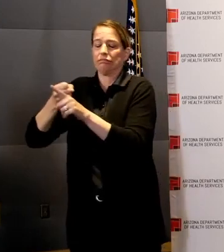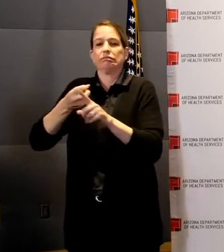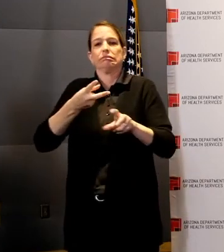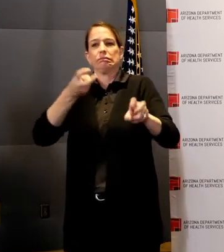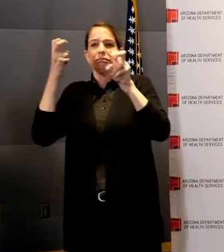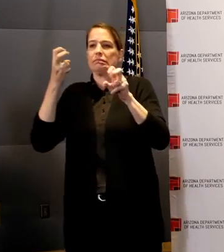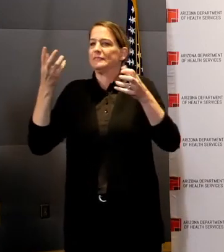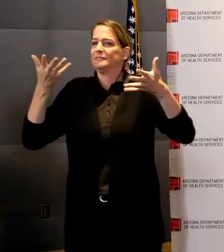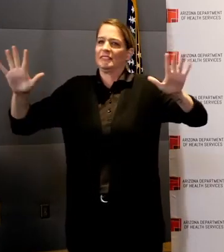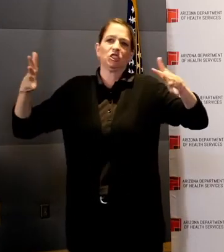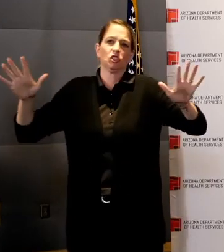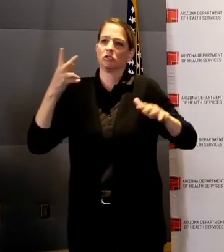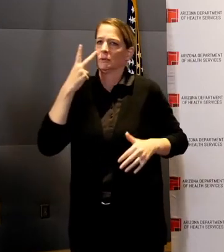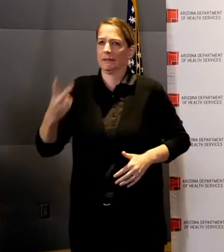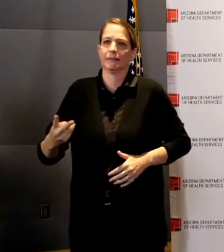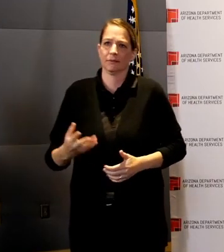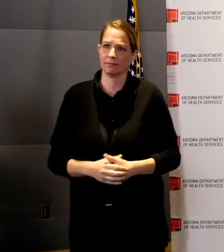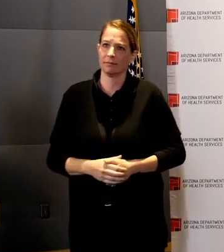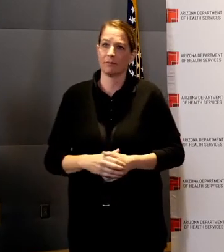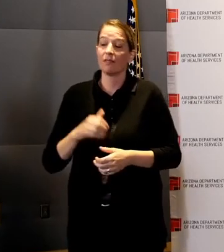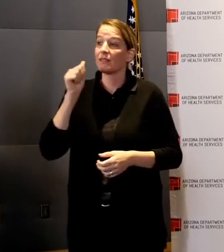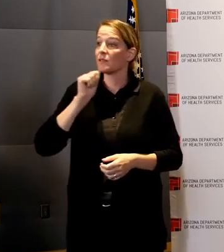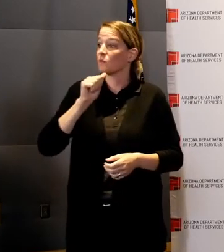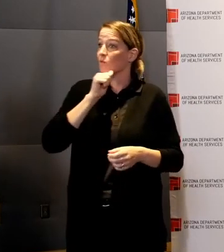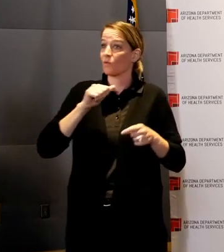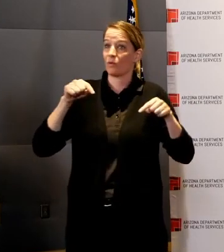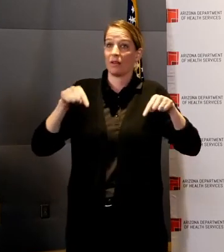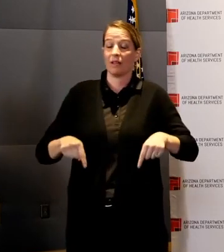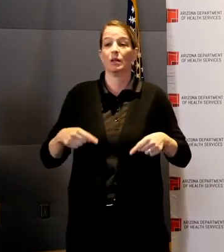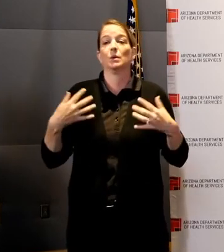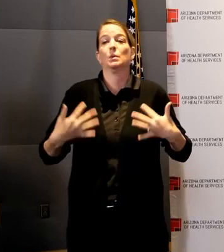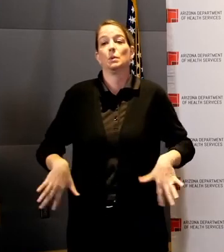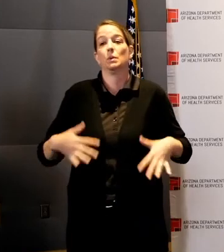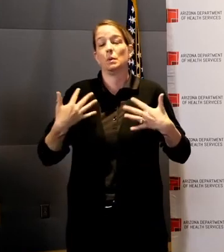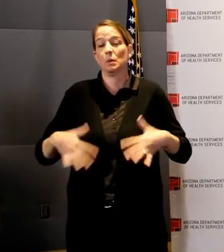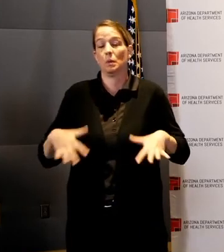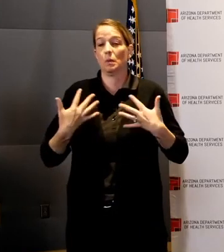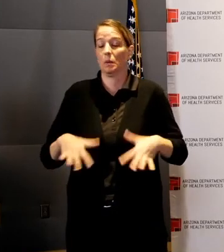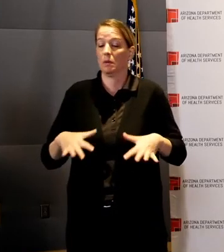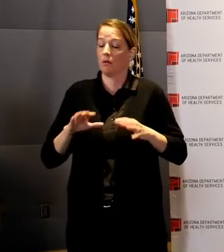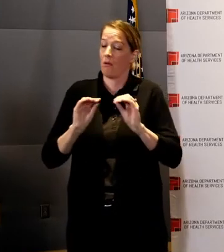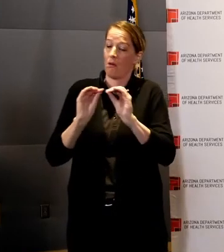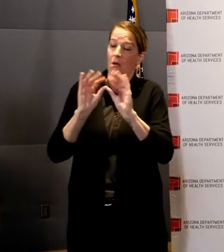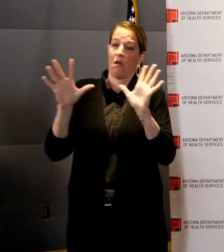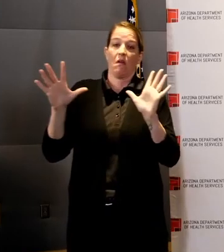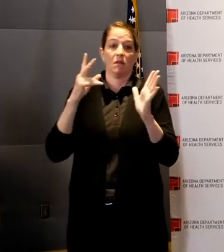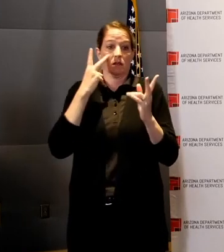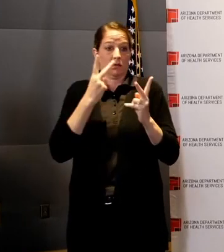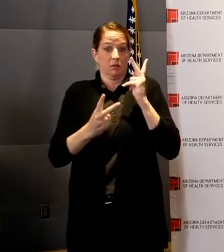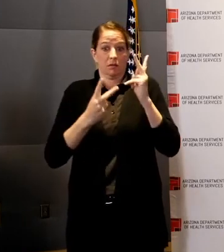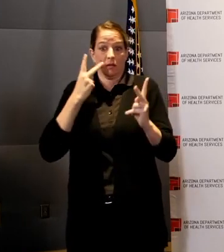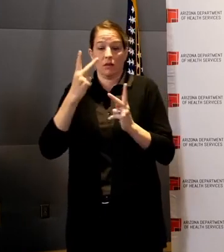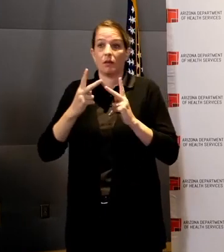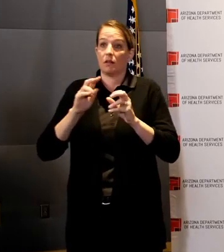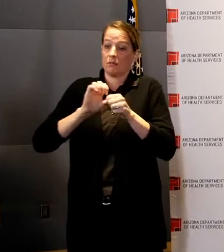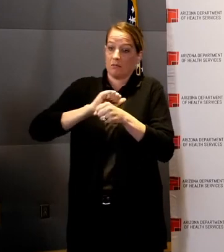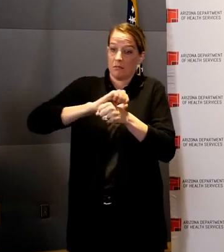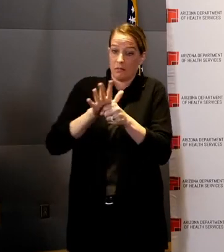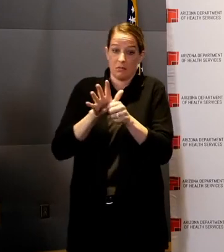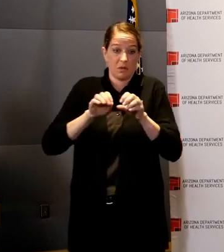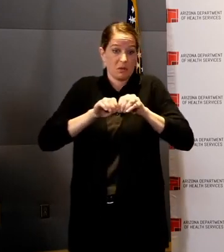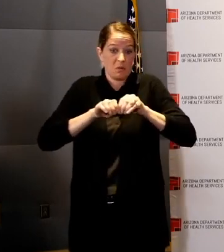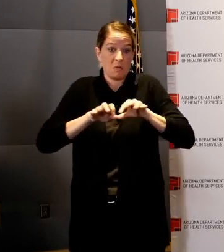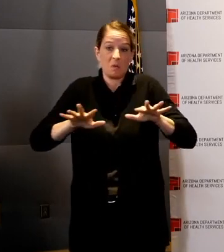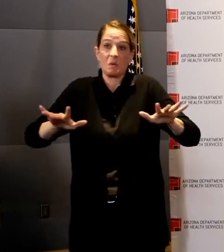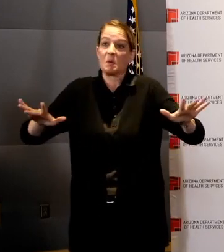Arizona, we're faced with the all-too-real reminder that COVID-19 is a highly contagious, serious, and in some